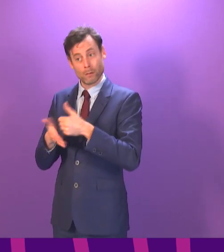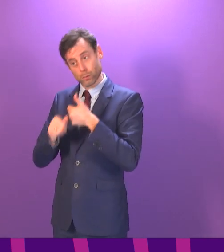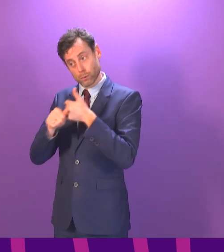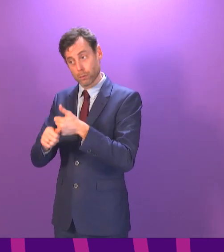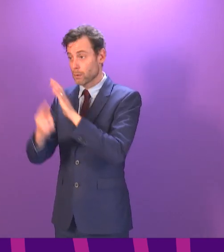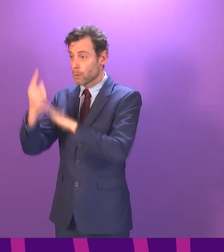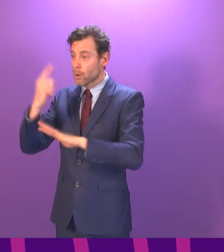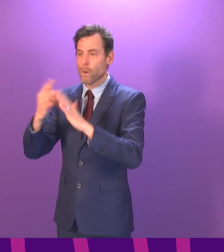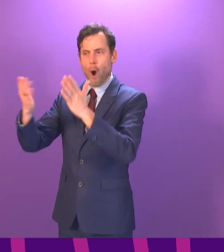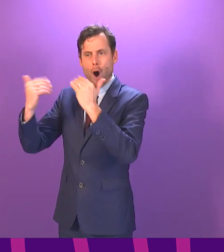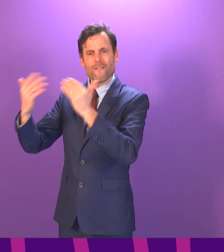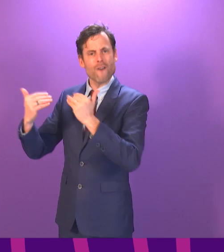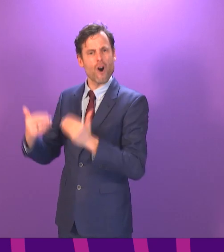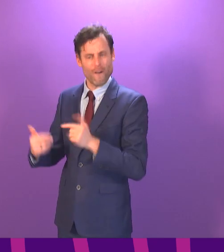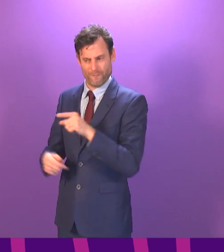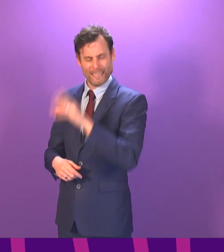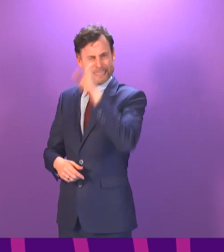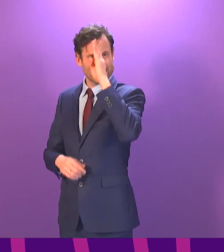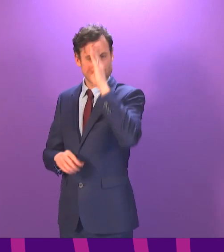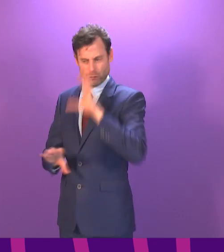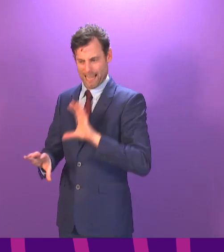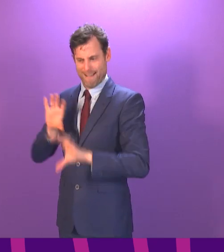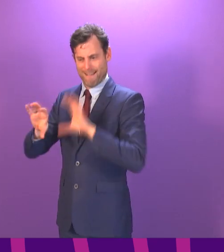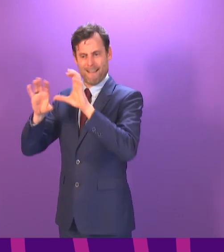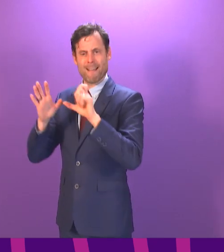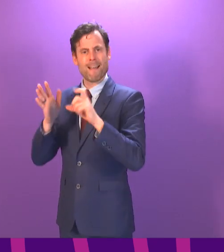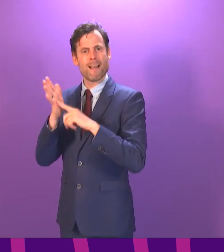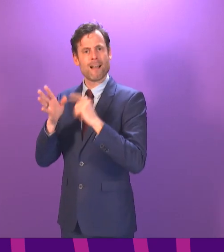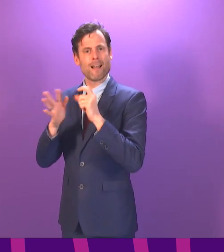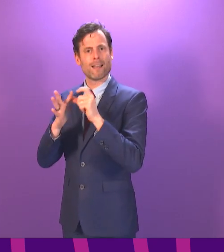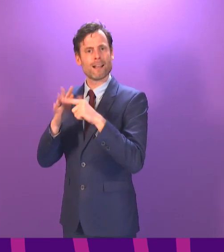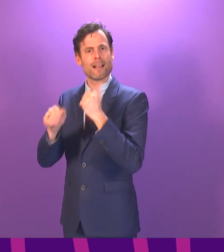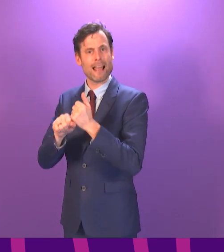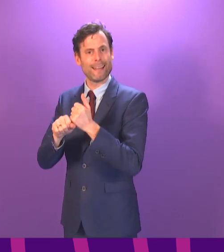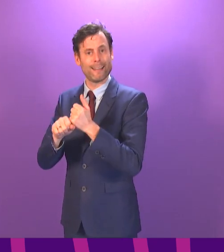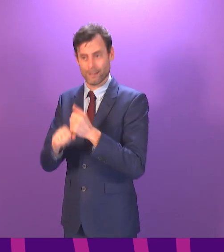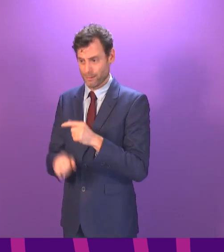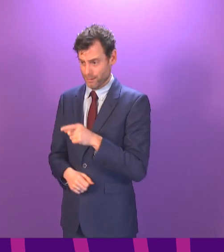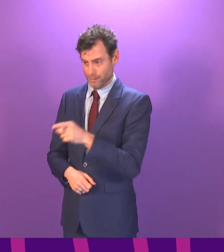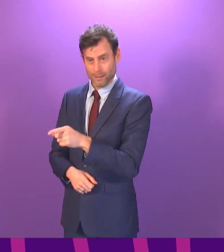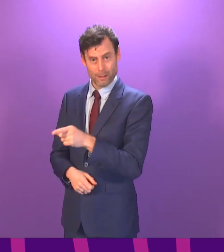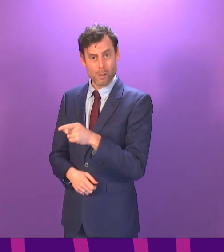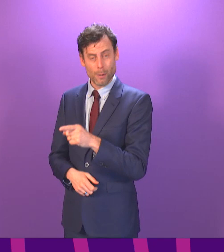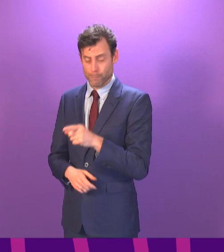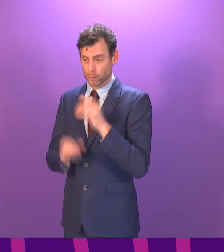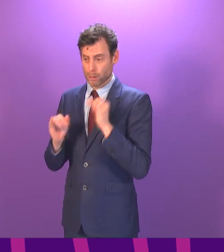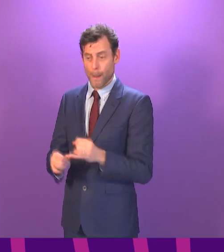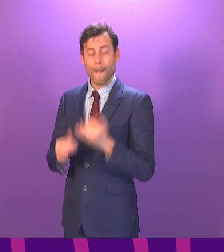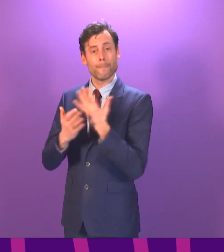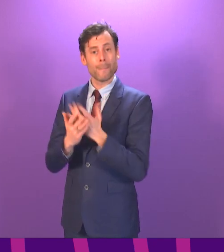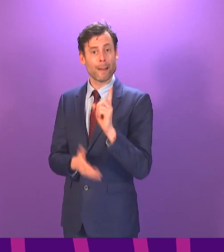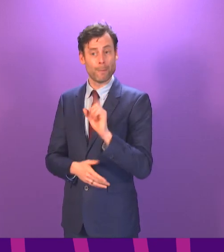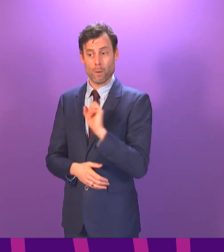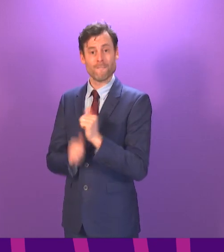available for the removal of such cladding, especially given the financial predicament that leaves many people.